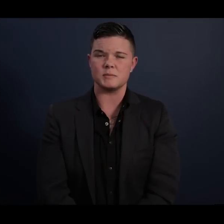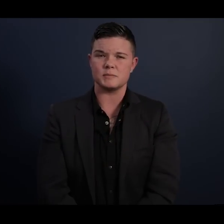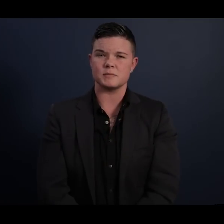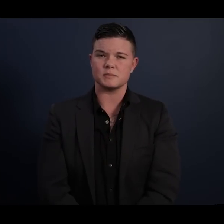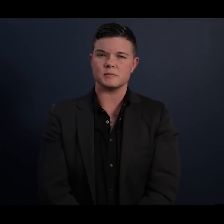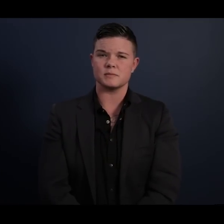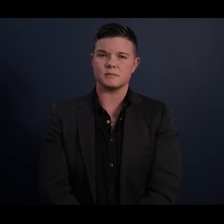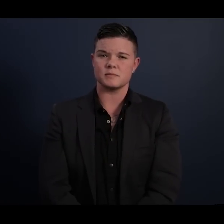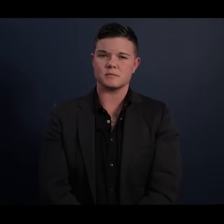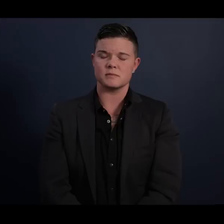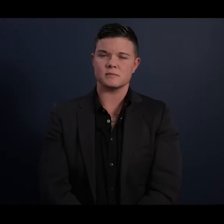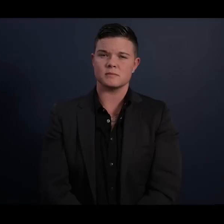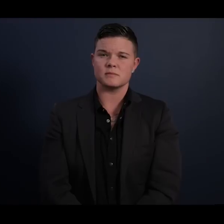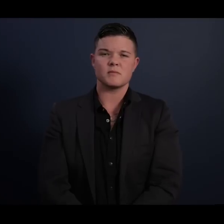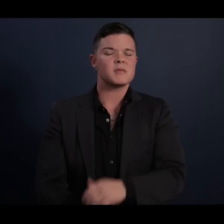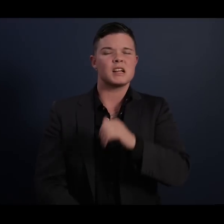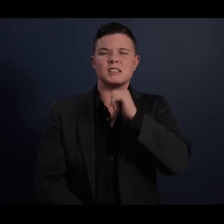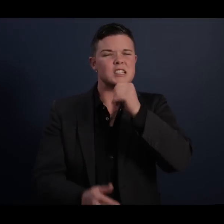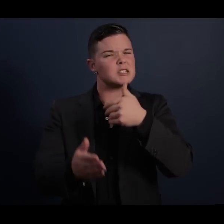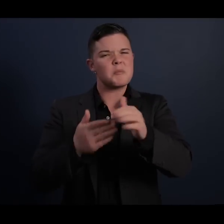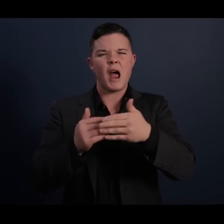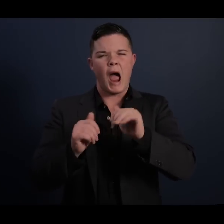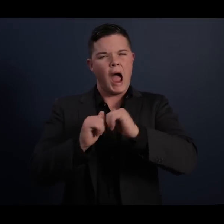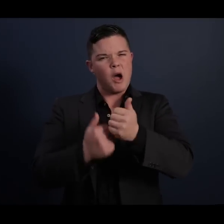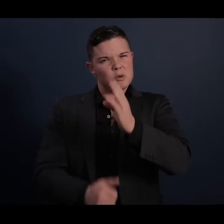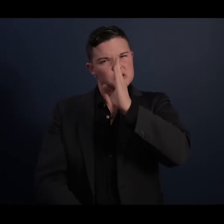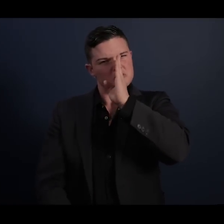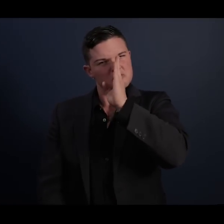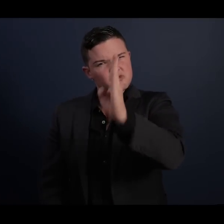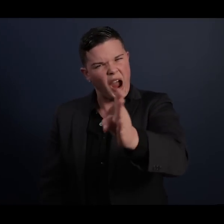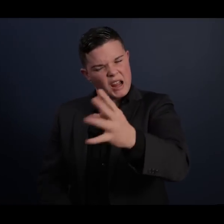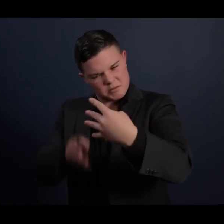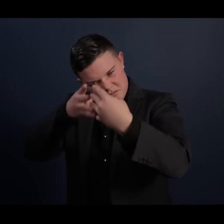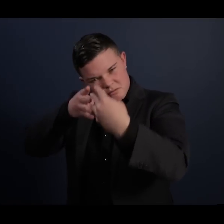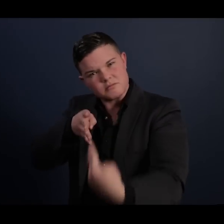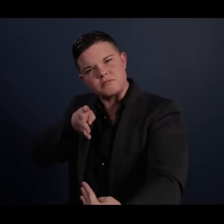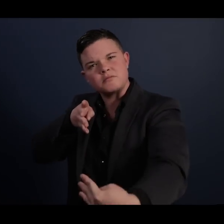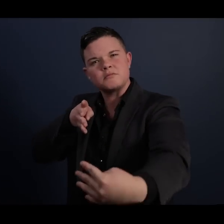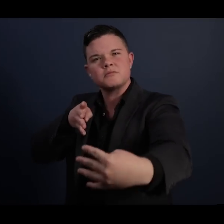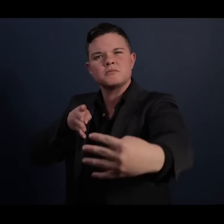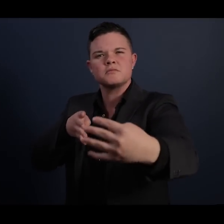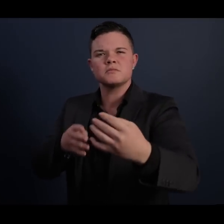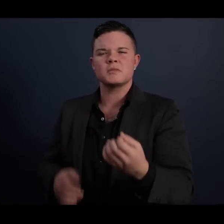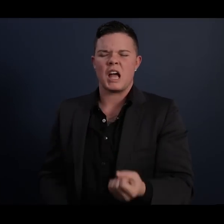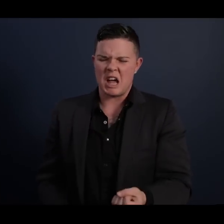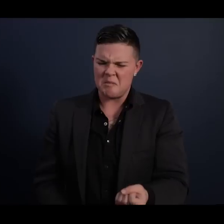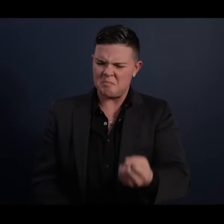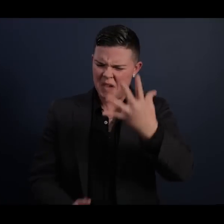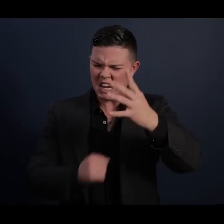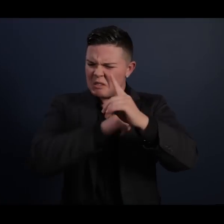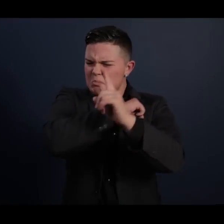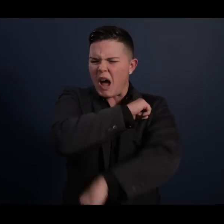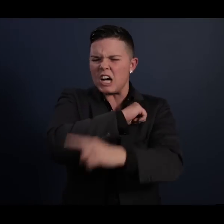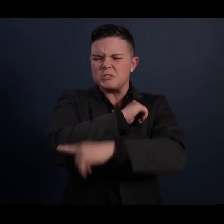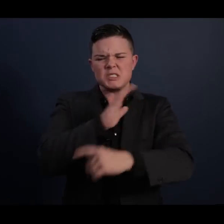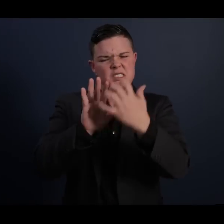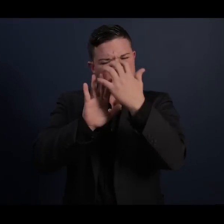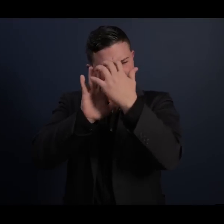It matters not how straight the gate, how charged the punishment, the